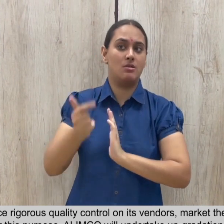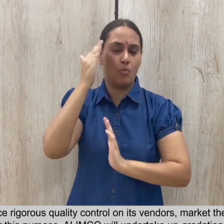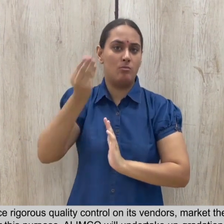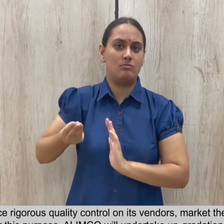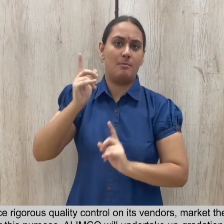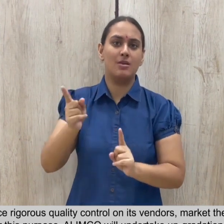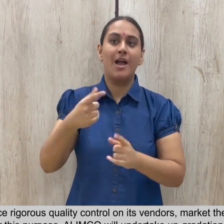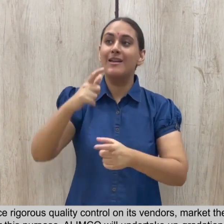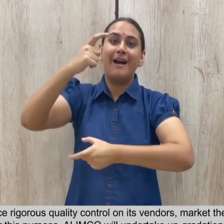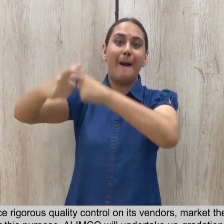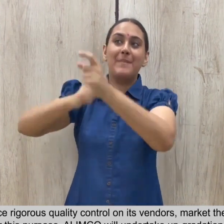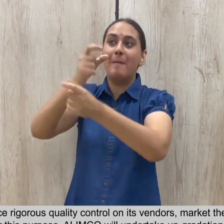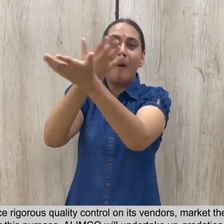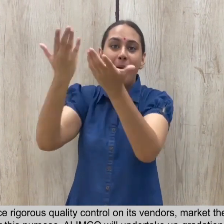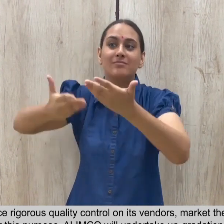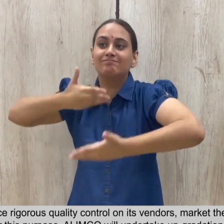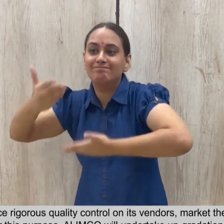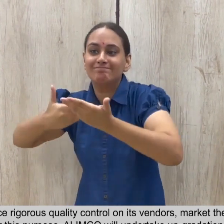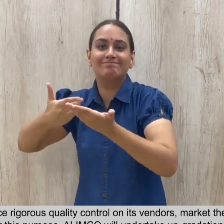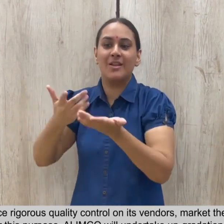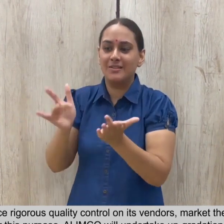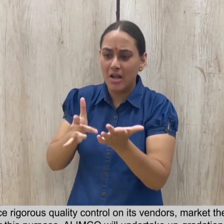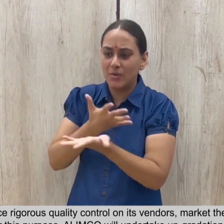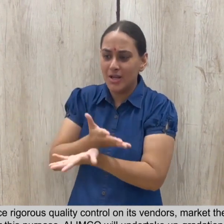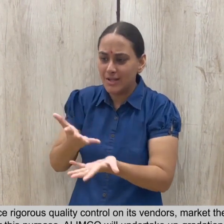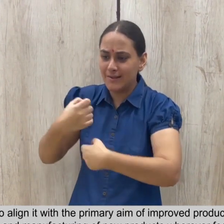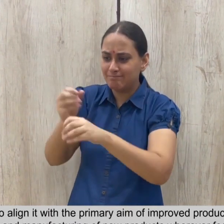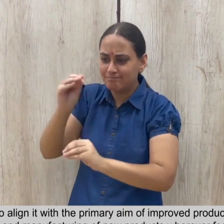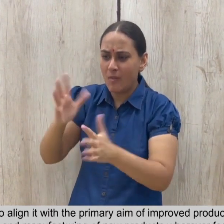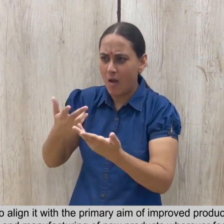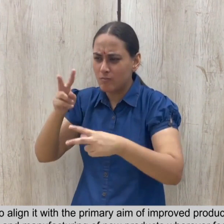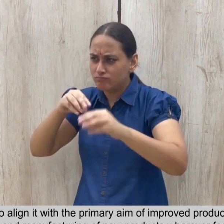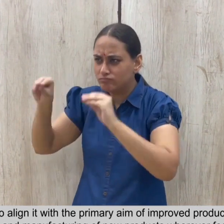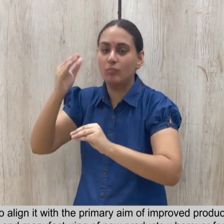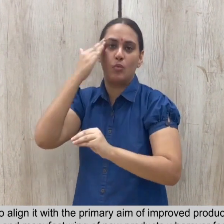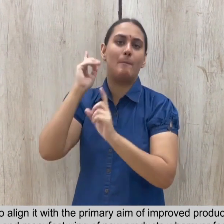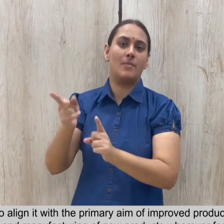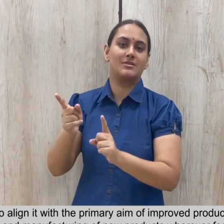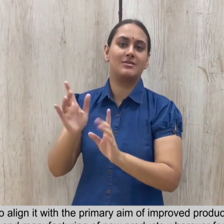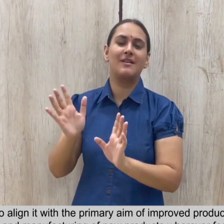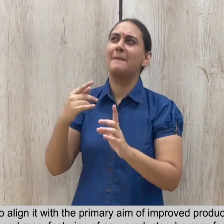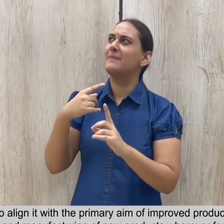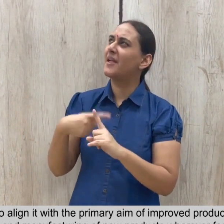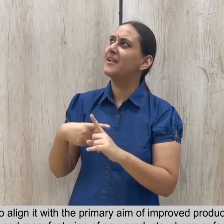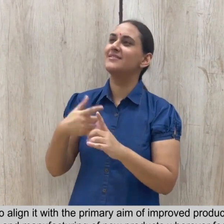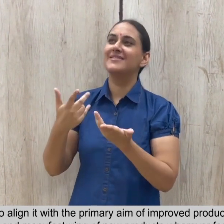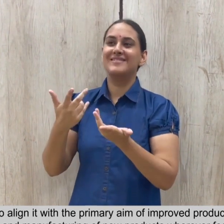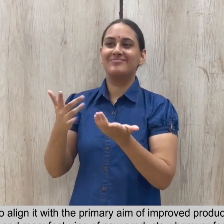purpose, Alimco will undertake upgradation of knowledge and skills of its workforce in order to align it with the primary aim of improved product